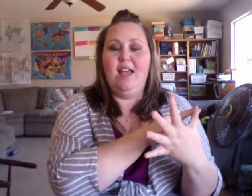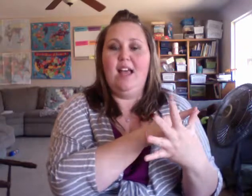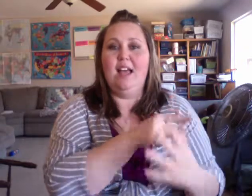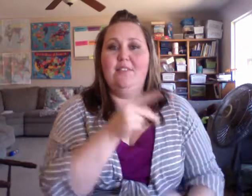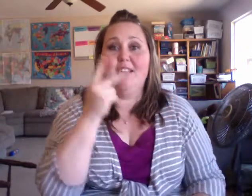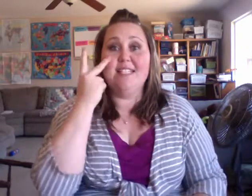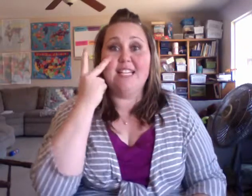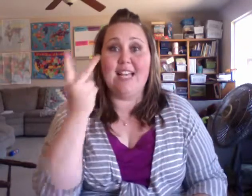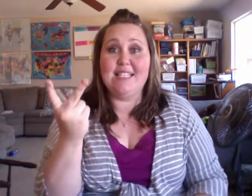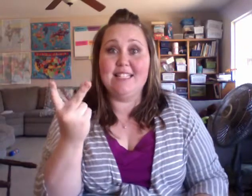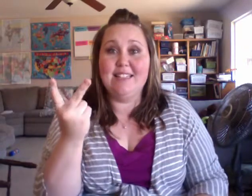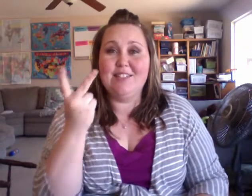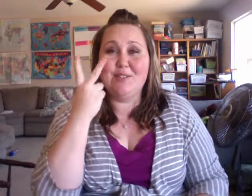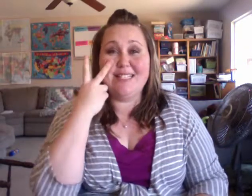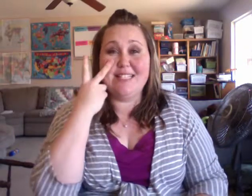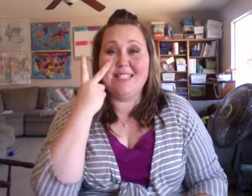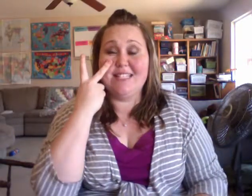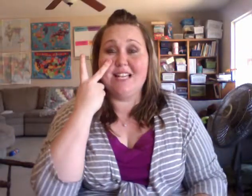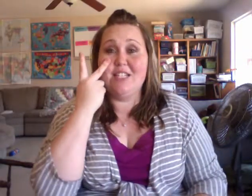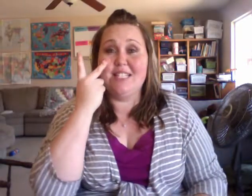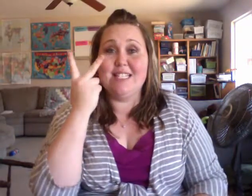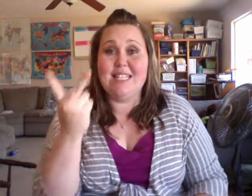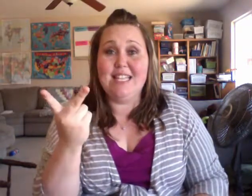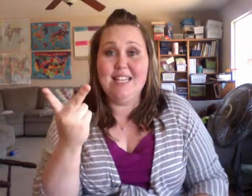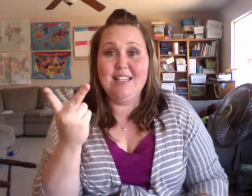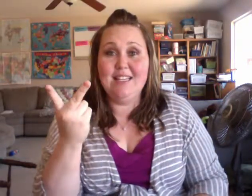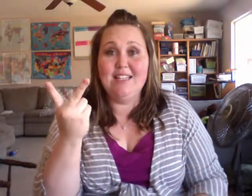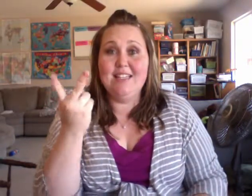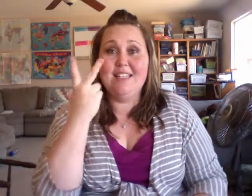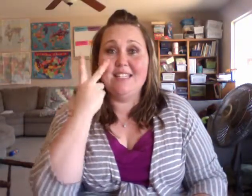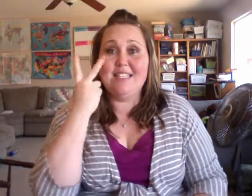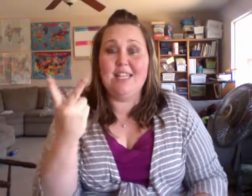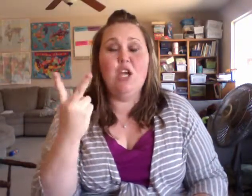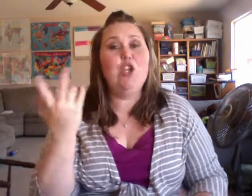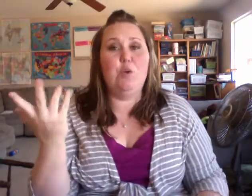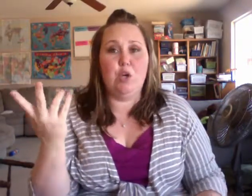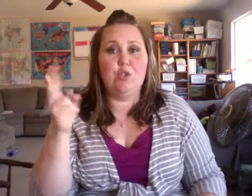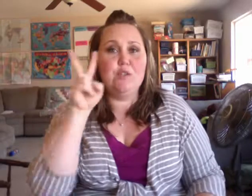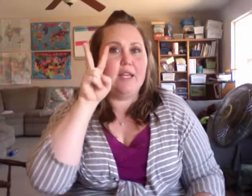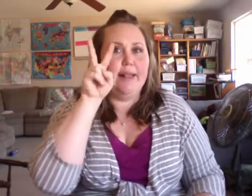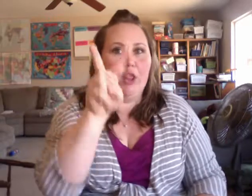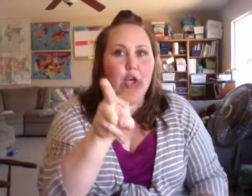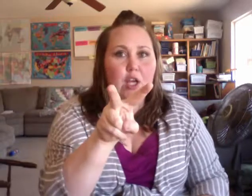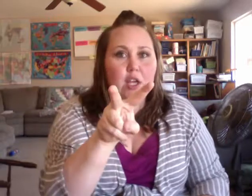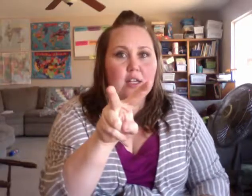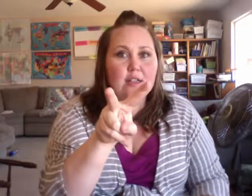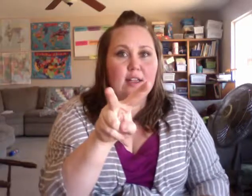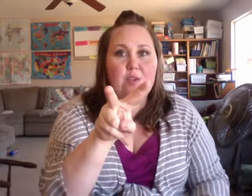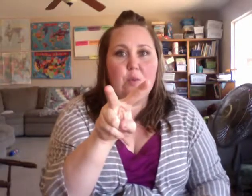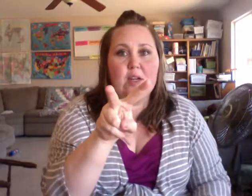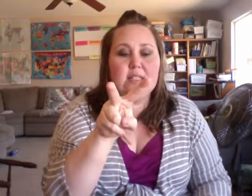have sight. So this is the sign to see. See. You could also sign look, if you want.